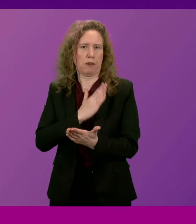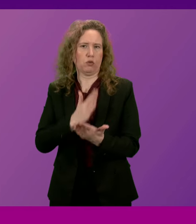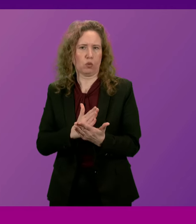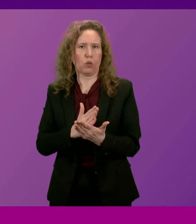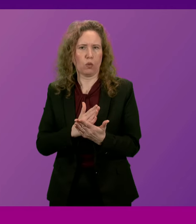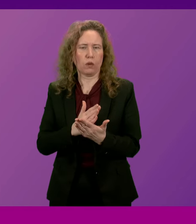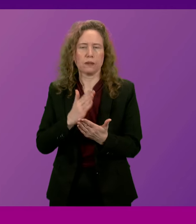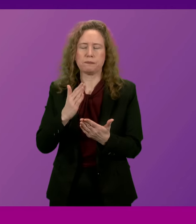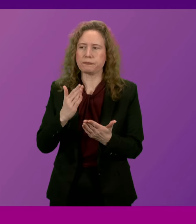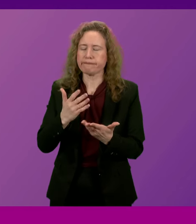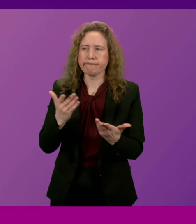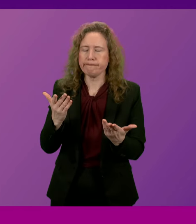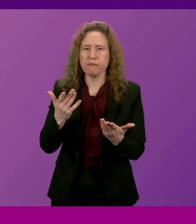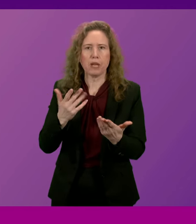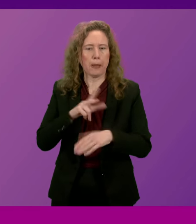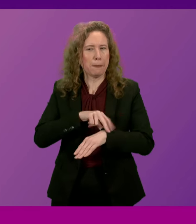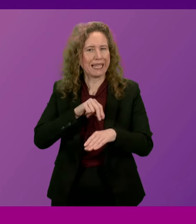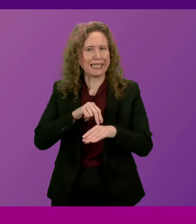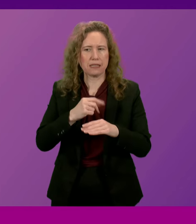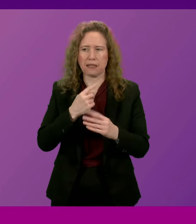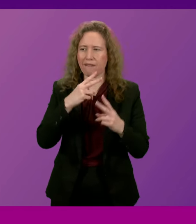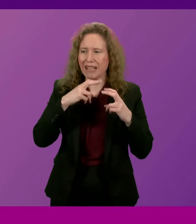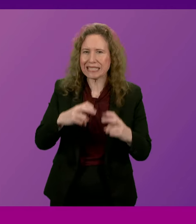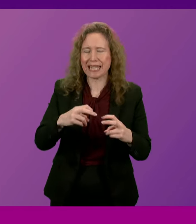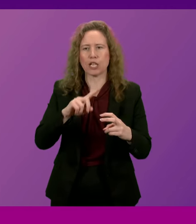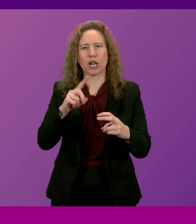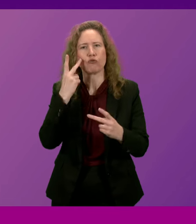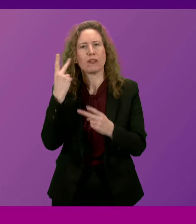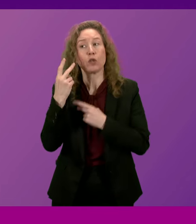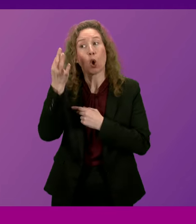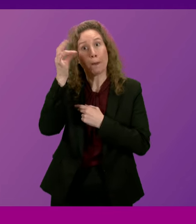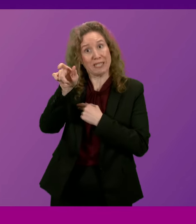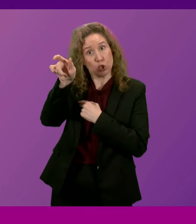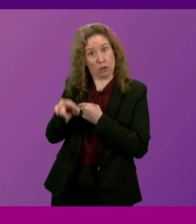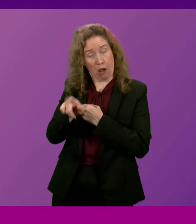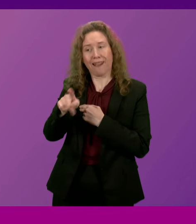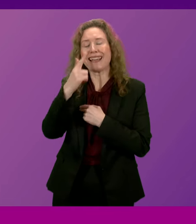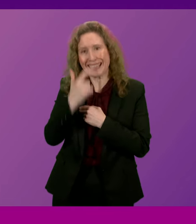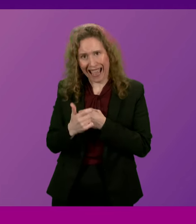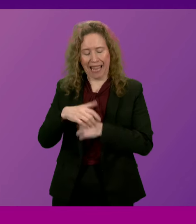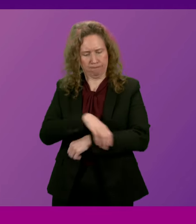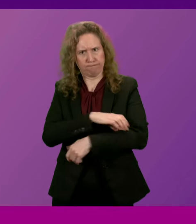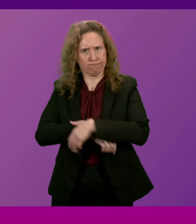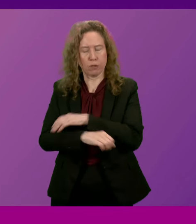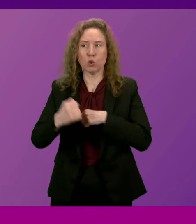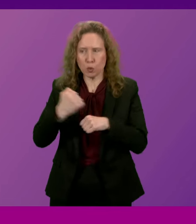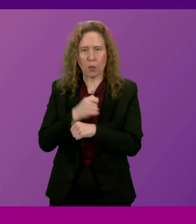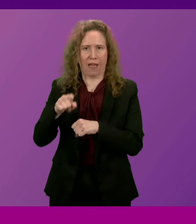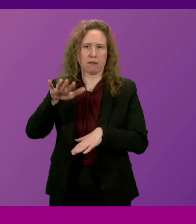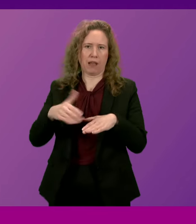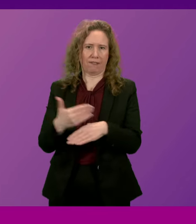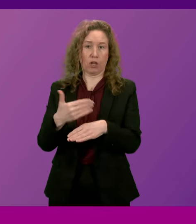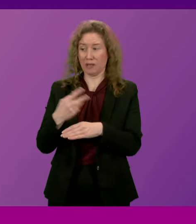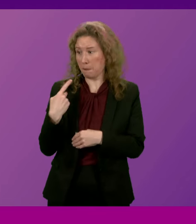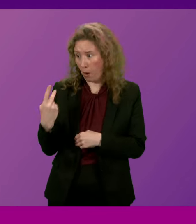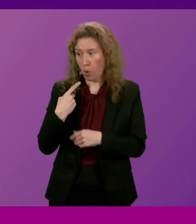that the Police Investigation and Review Commissioner is actually able to undertake the type of functions that I